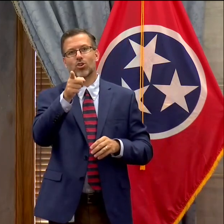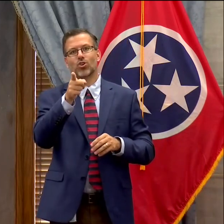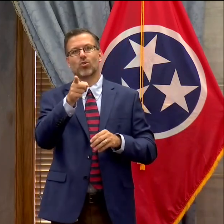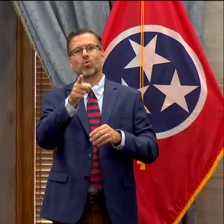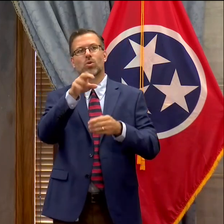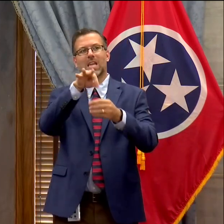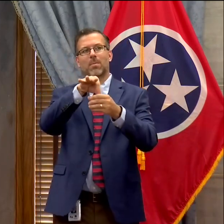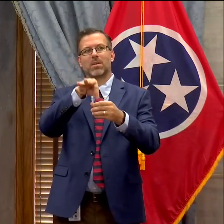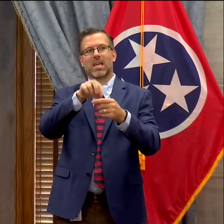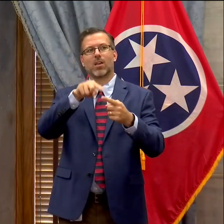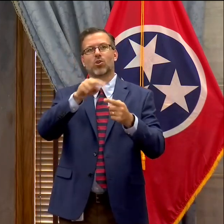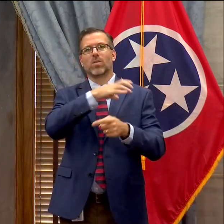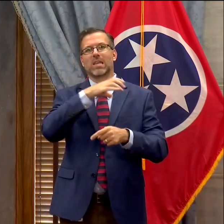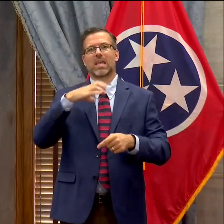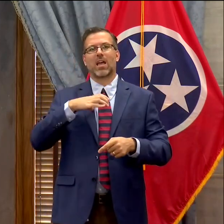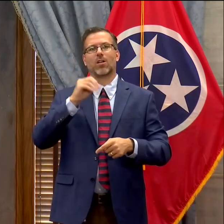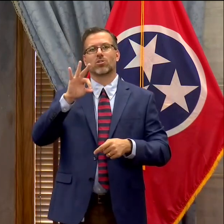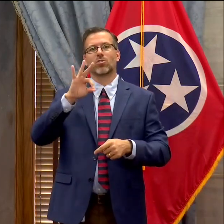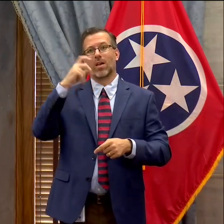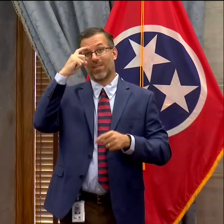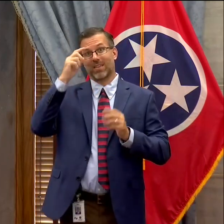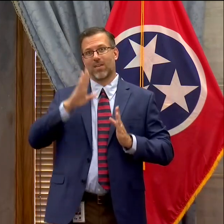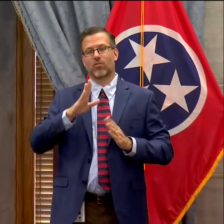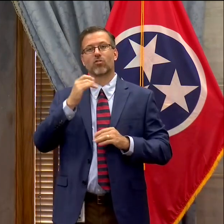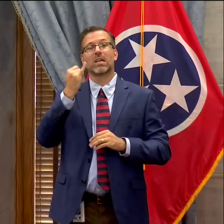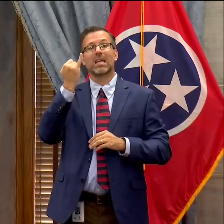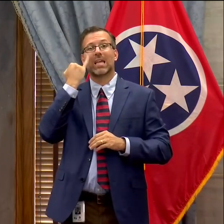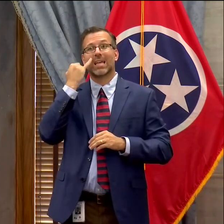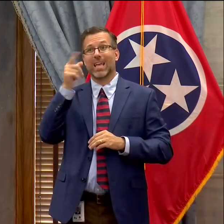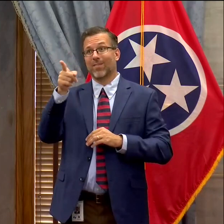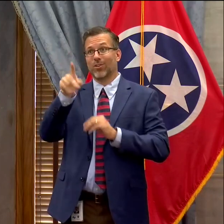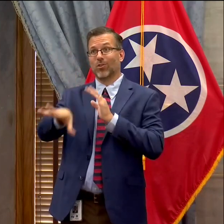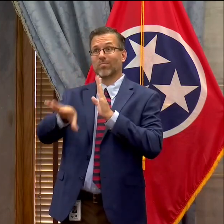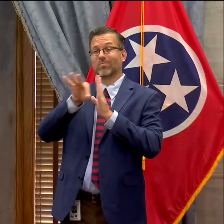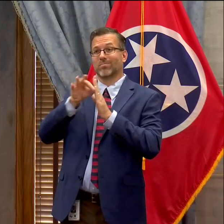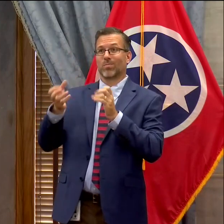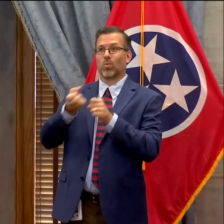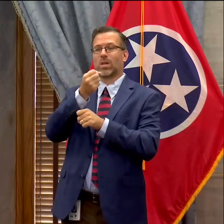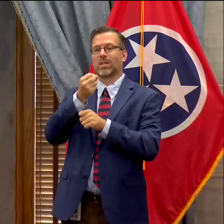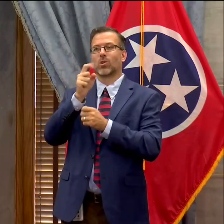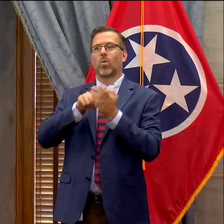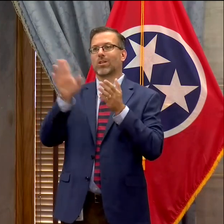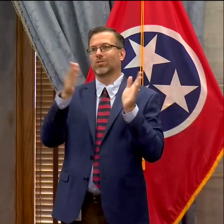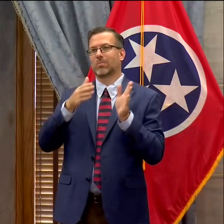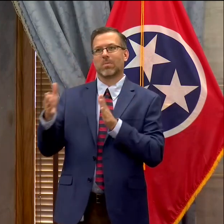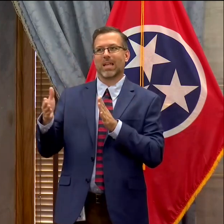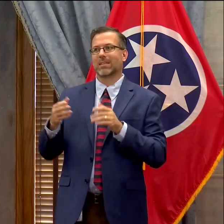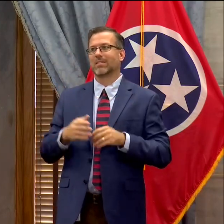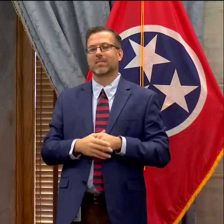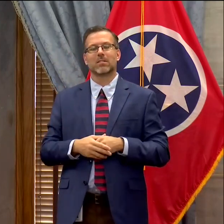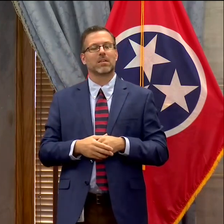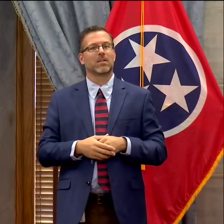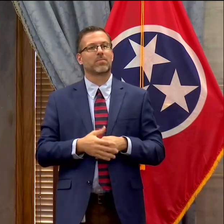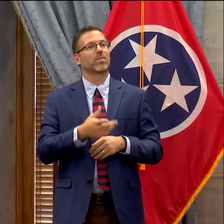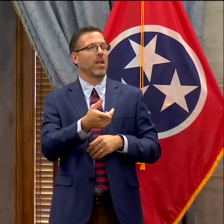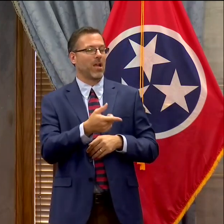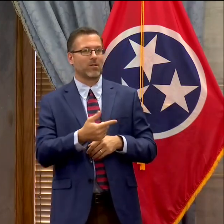your thoughts about that and also should you get selected, you know, anything you want to see happen. Yeah, very honored